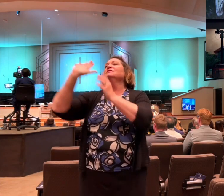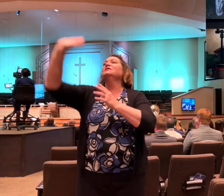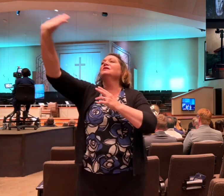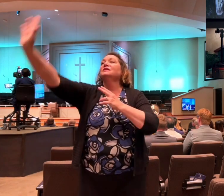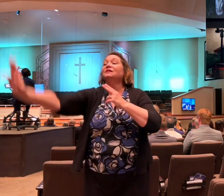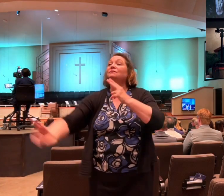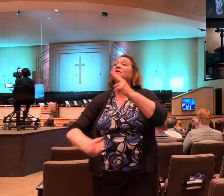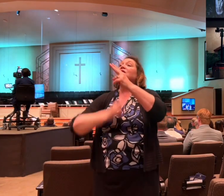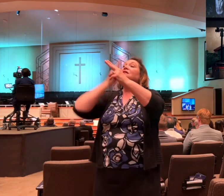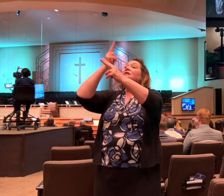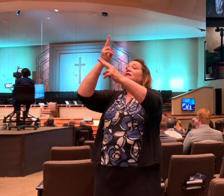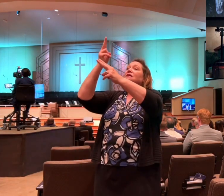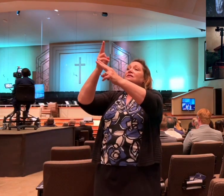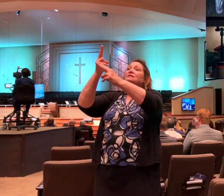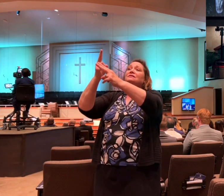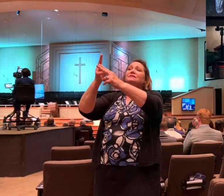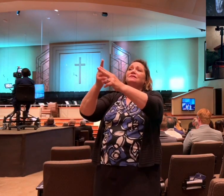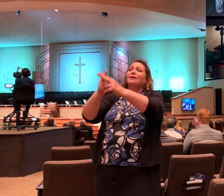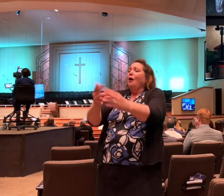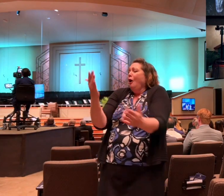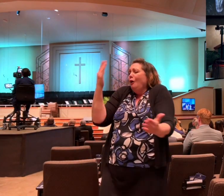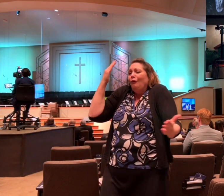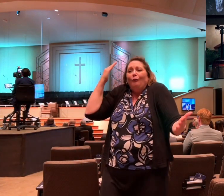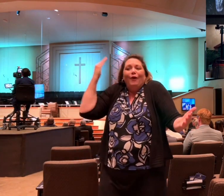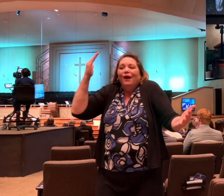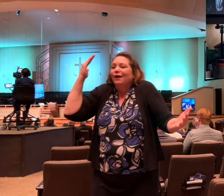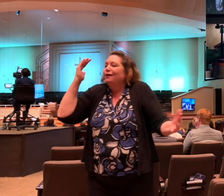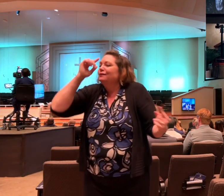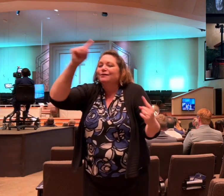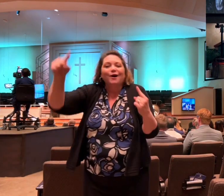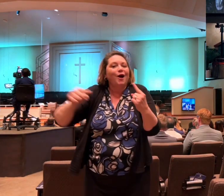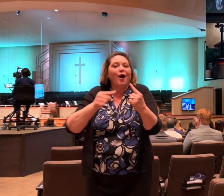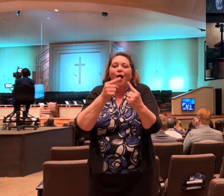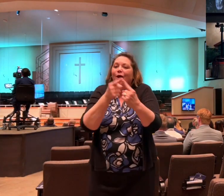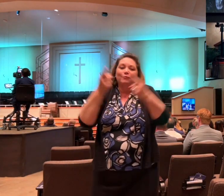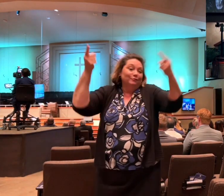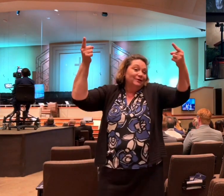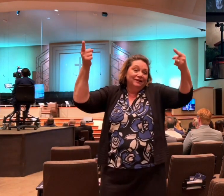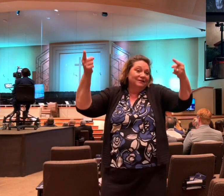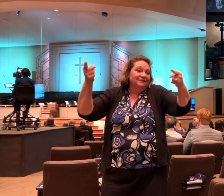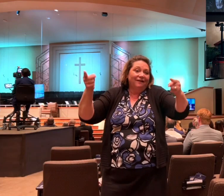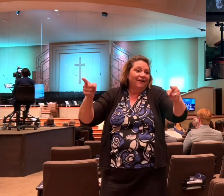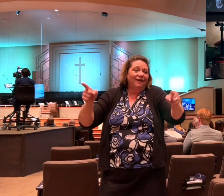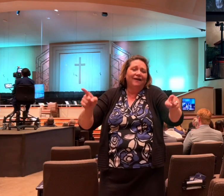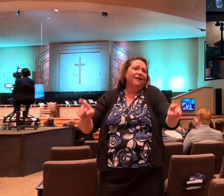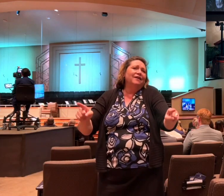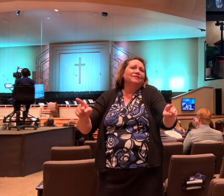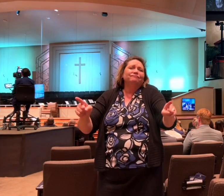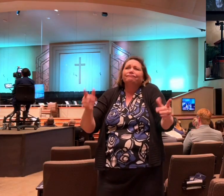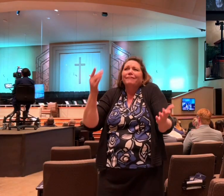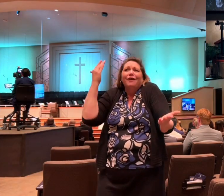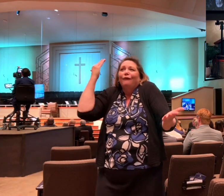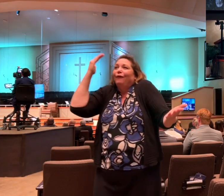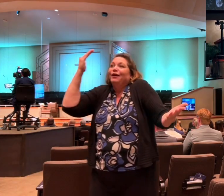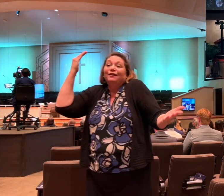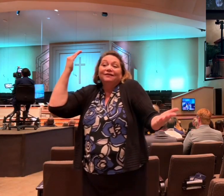name. We know not the day or the hour or the moments in between.